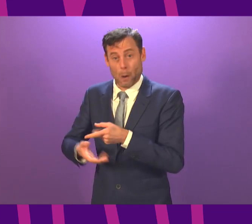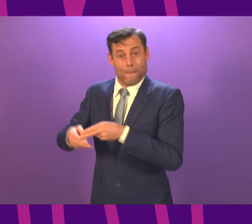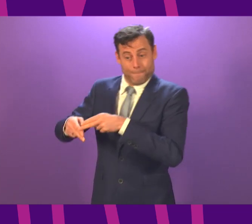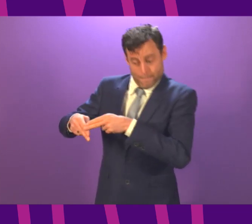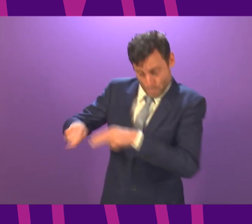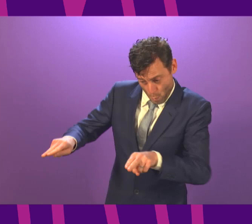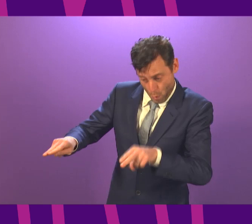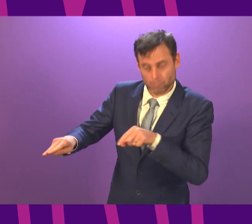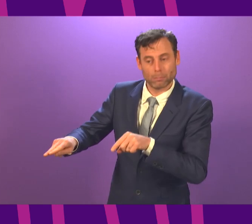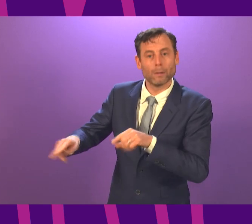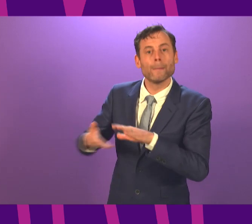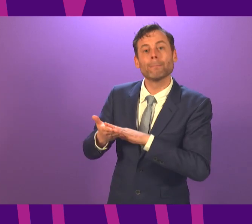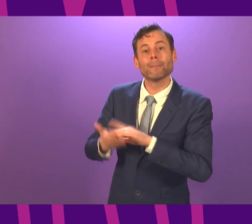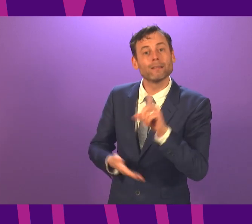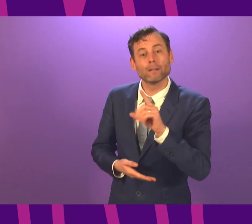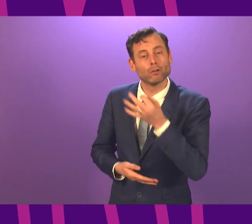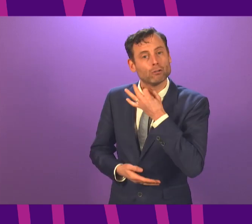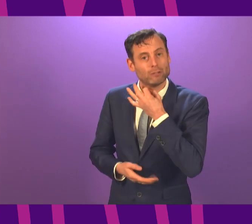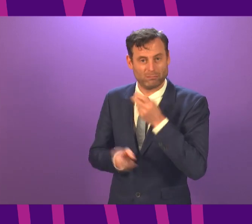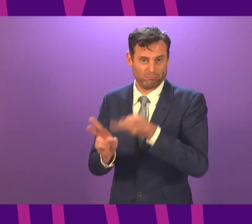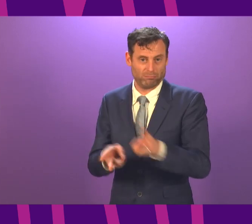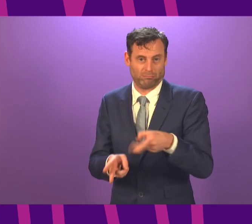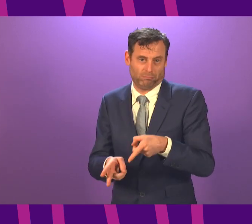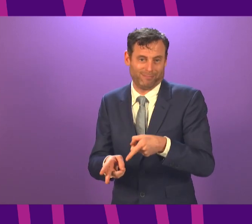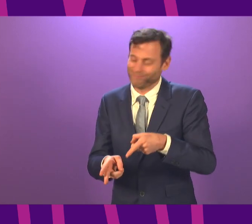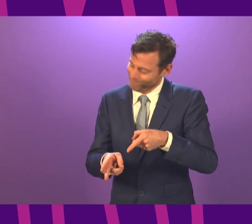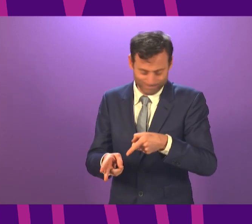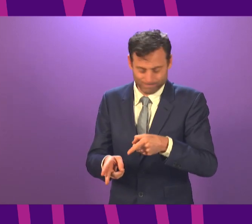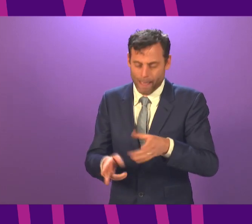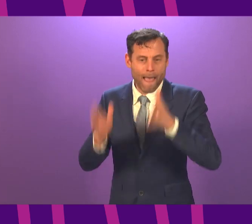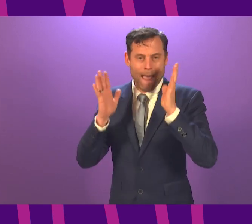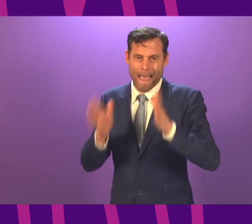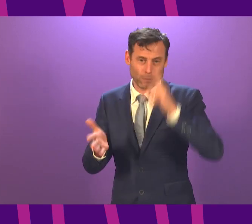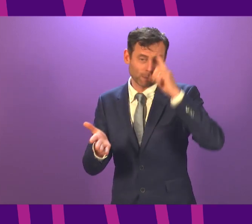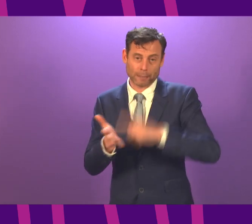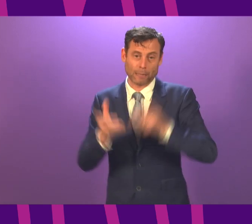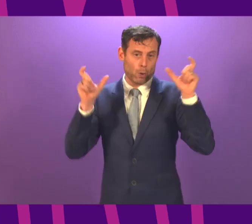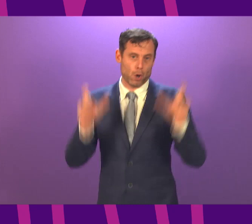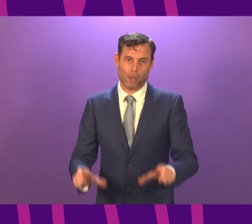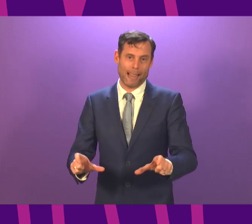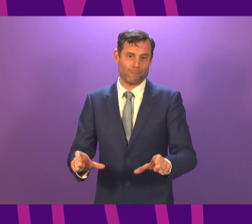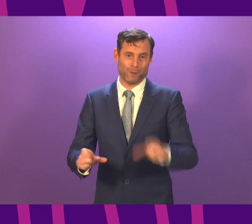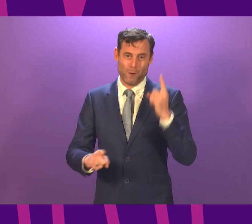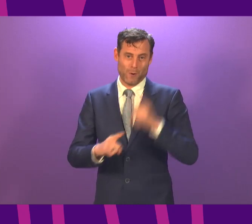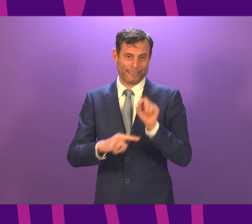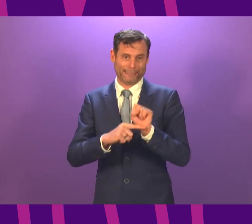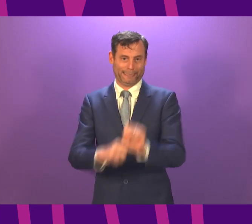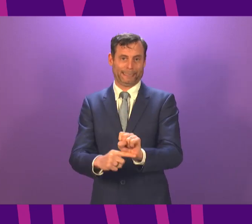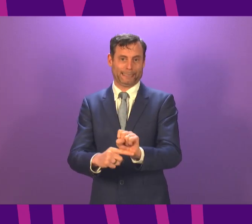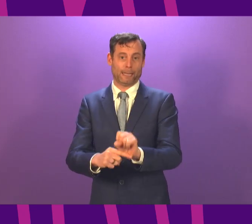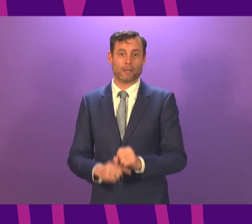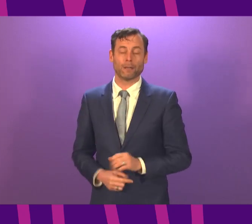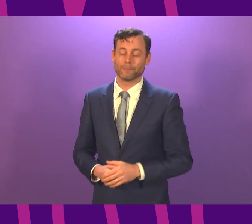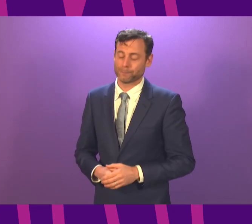that explains why we have to act quickly and decisively. The situation in some other parts of the UK where case numbers are